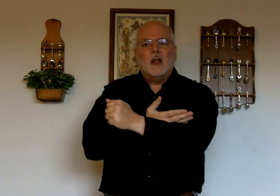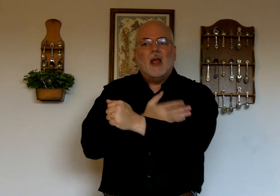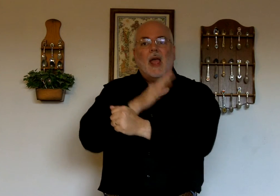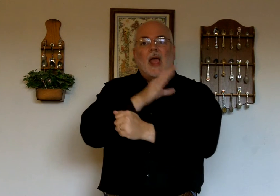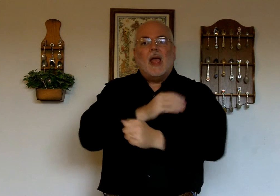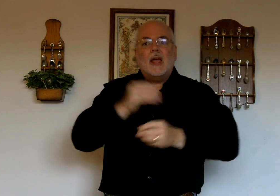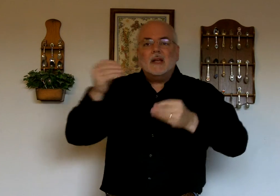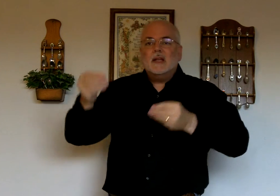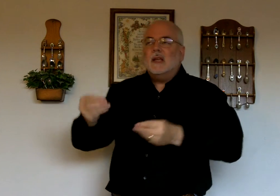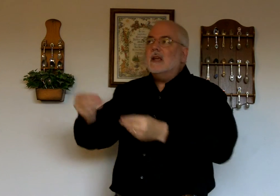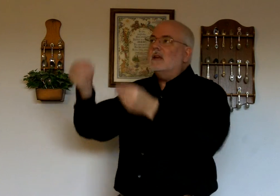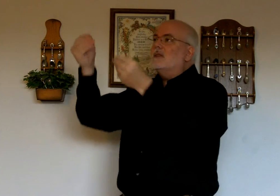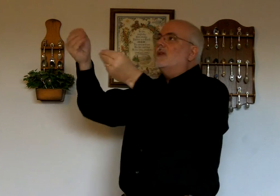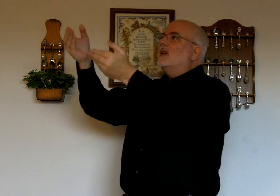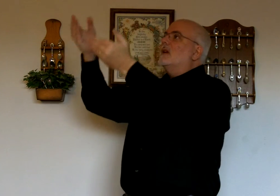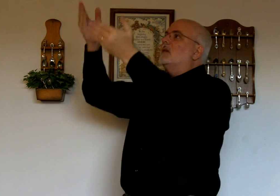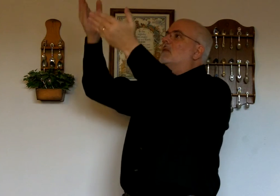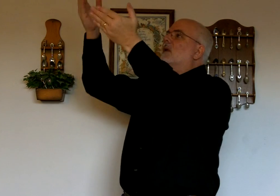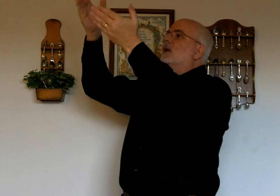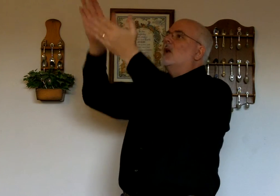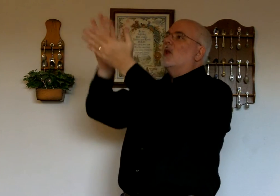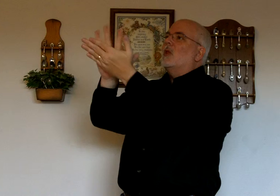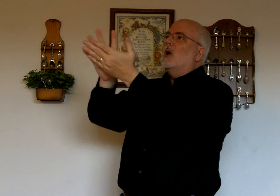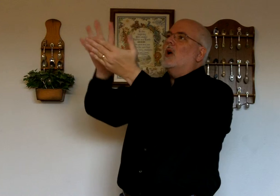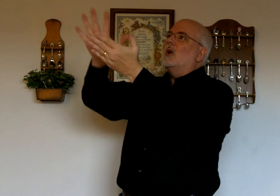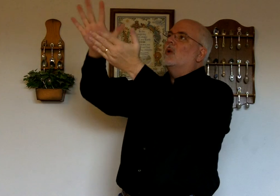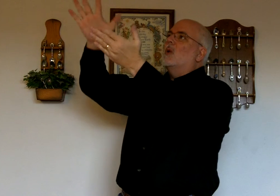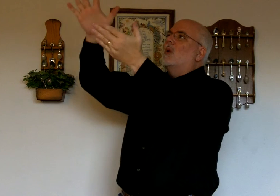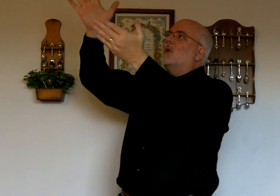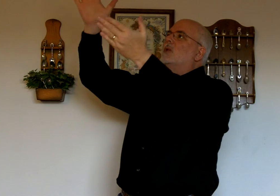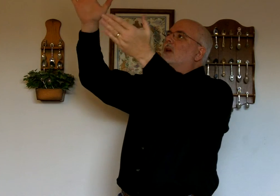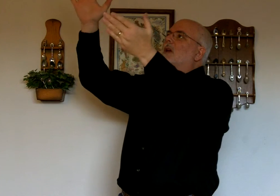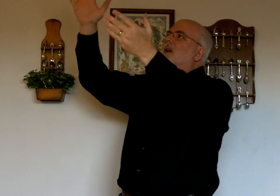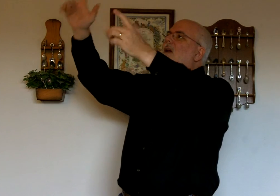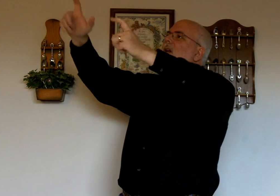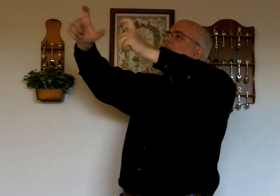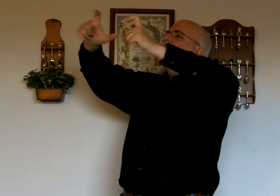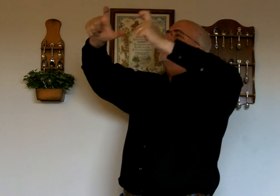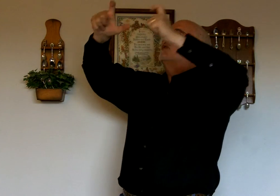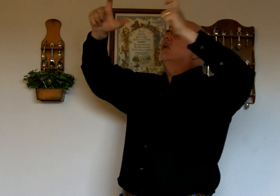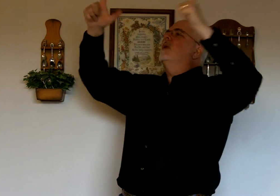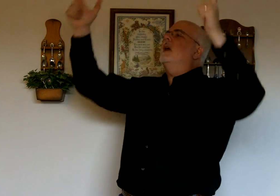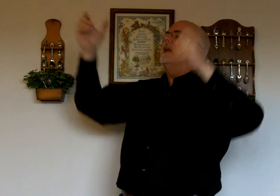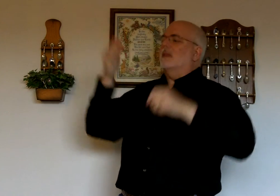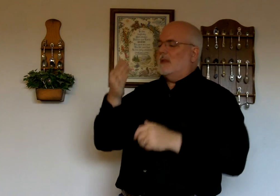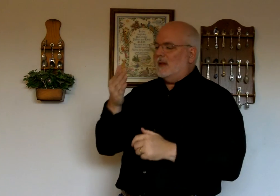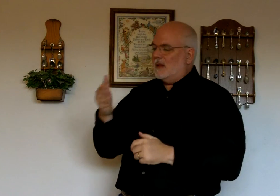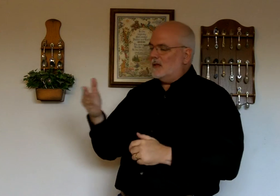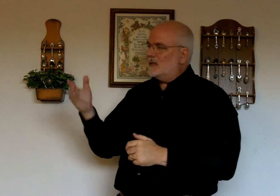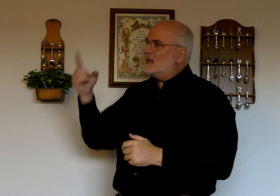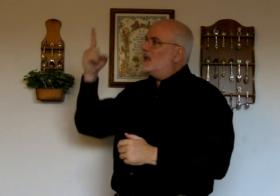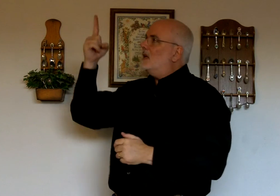and give Him the glory, great things He